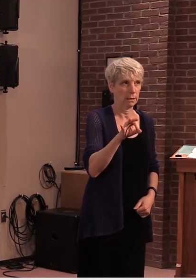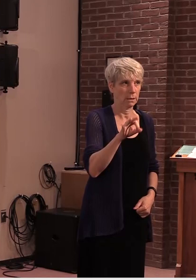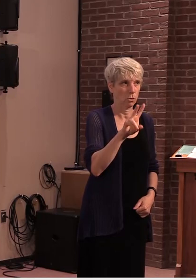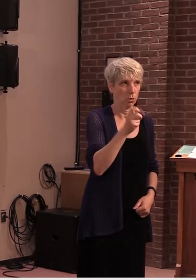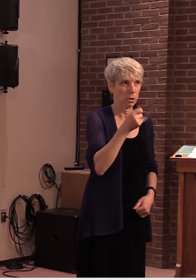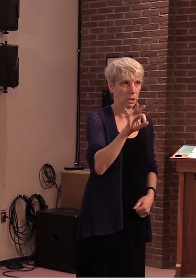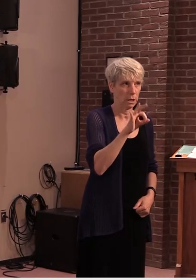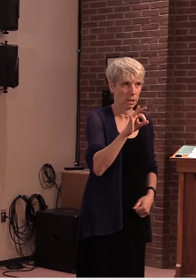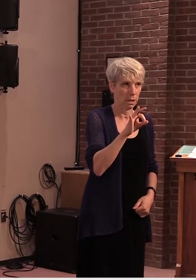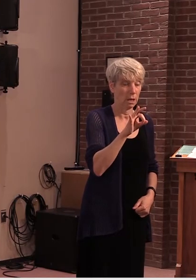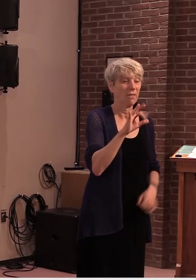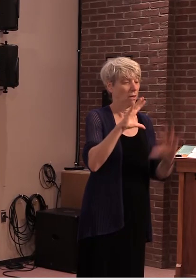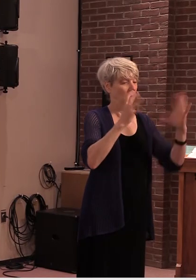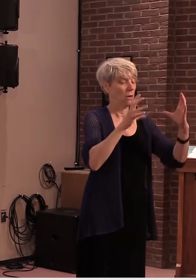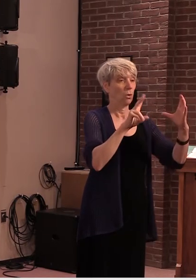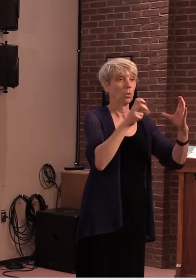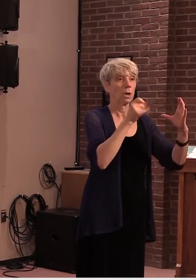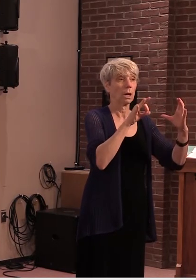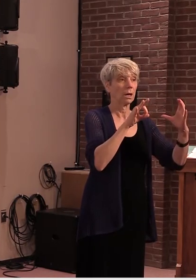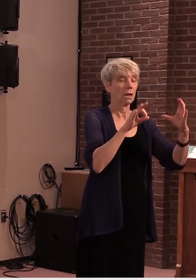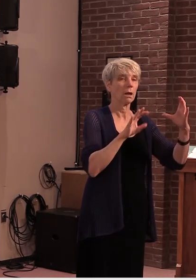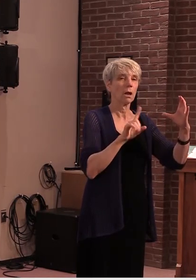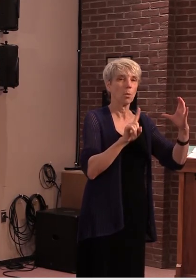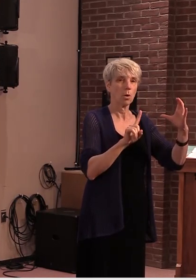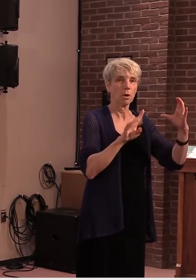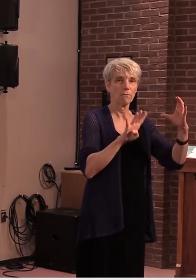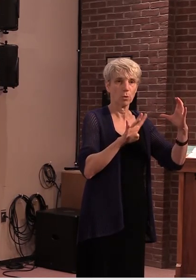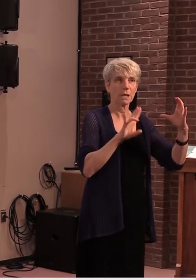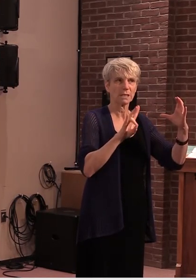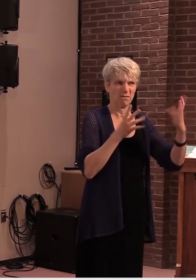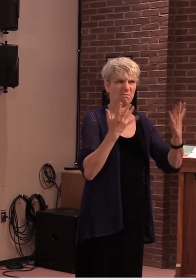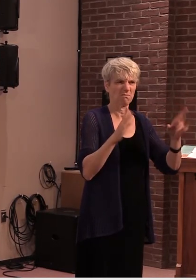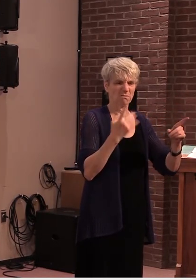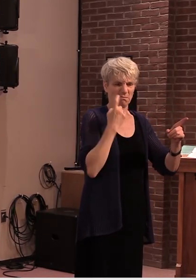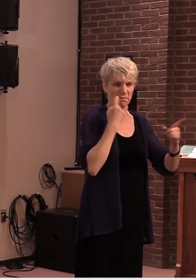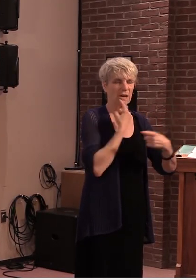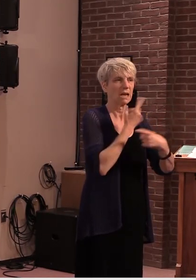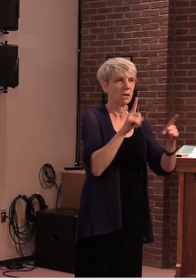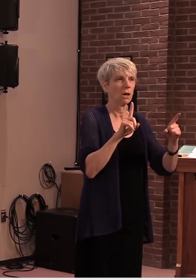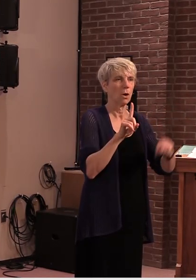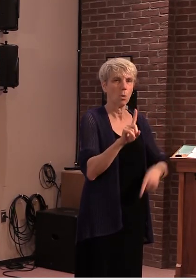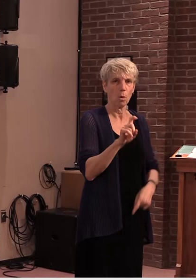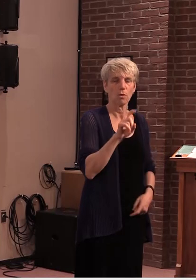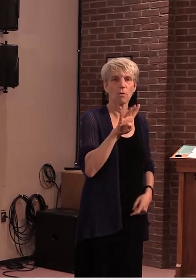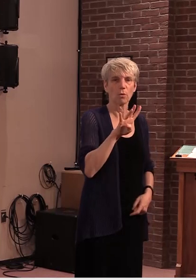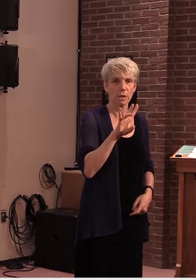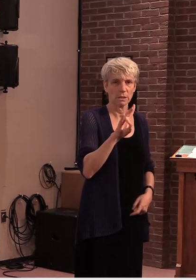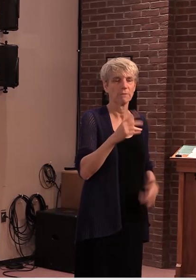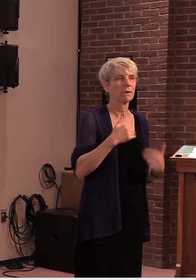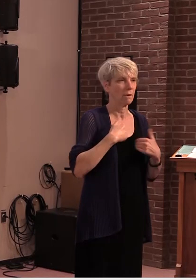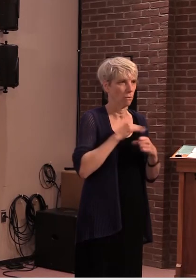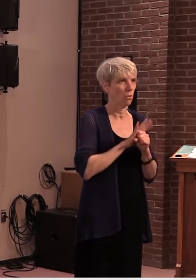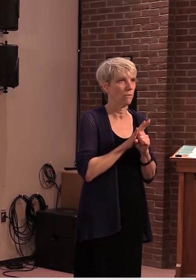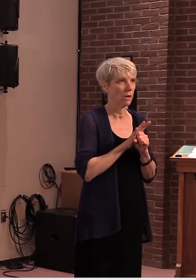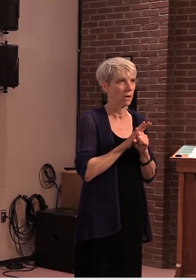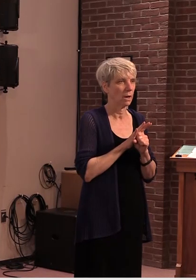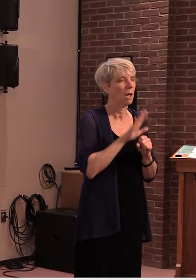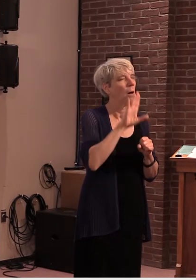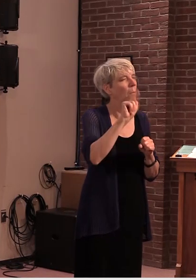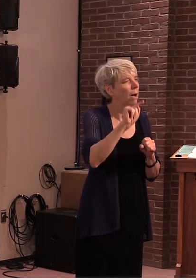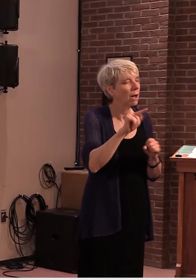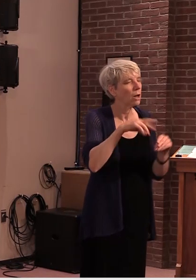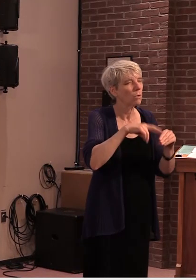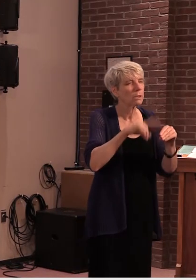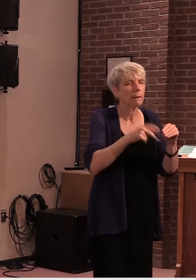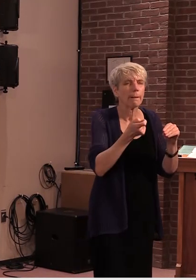147 positive tests of inmates after an audit of the test results that came from two separate